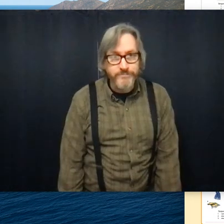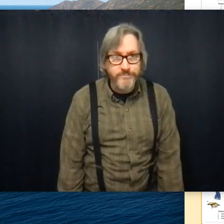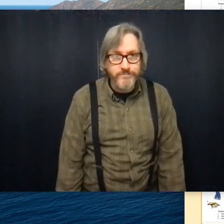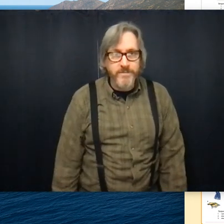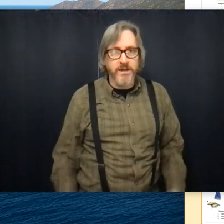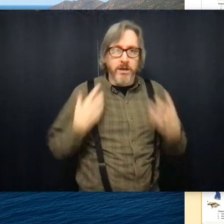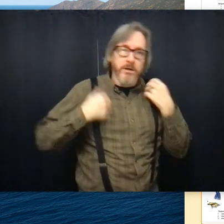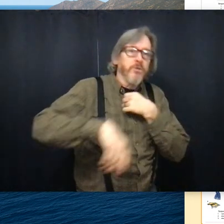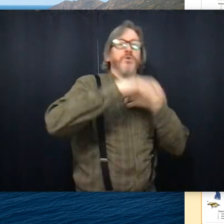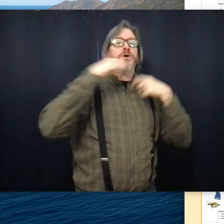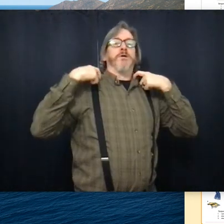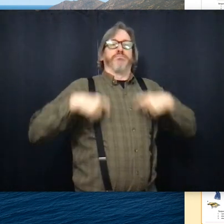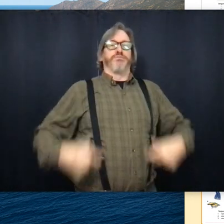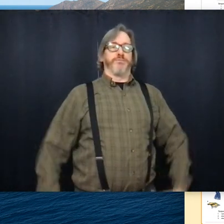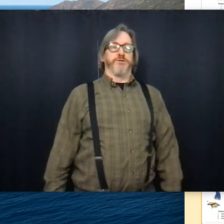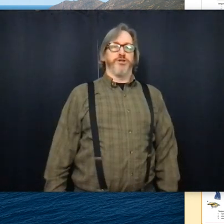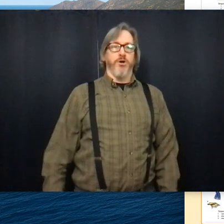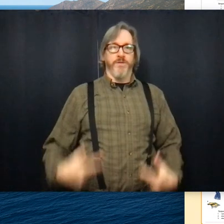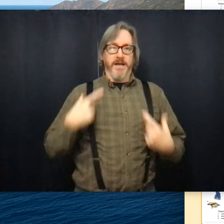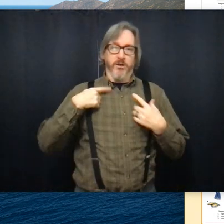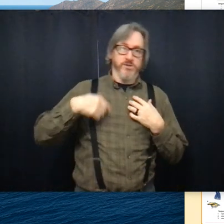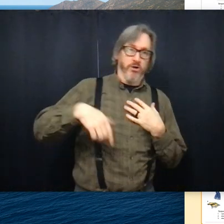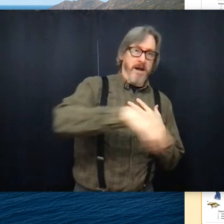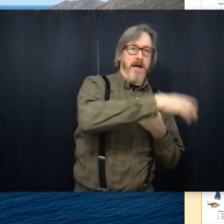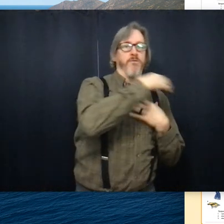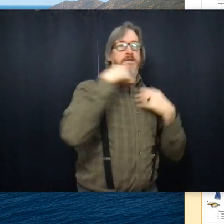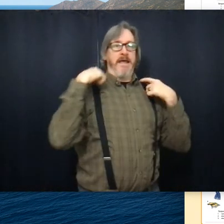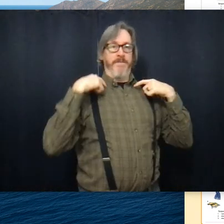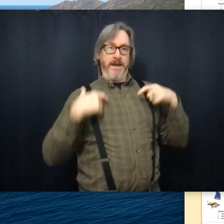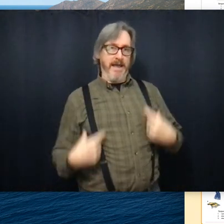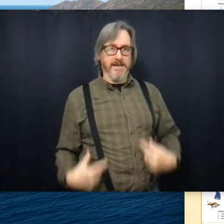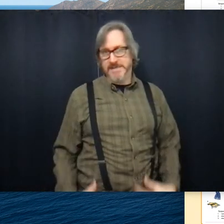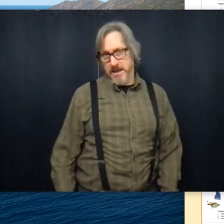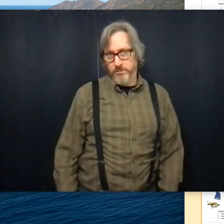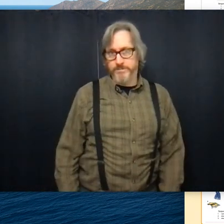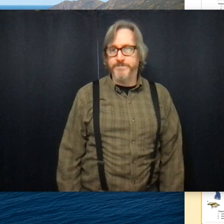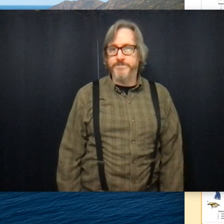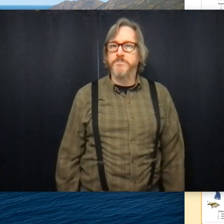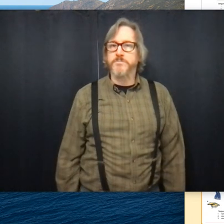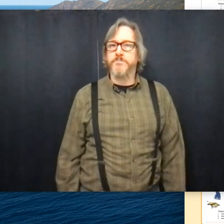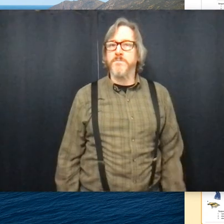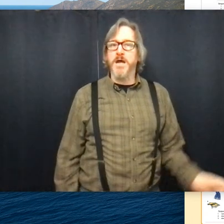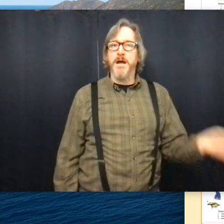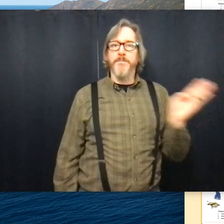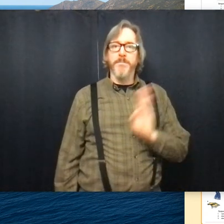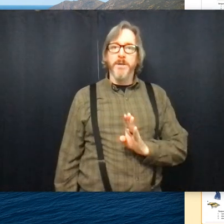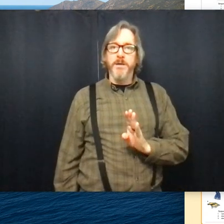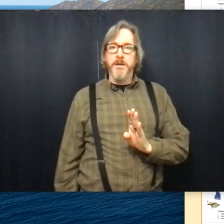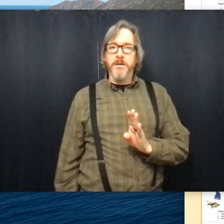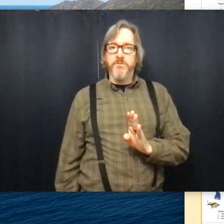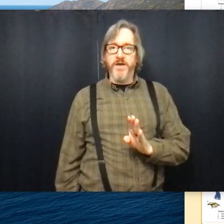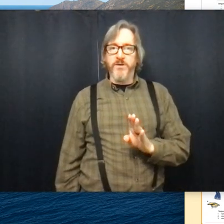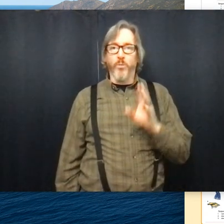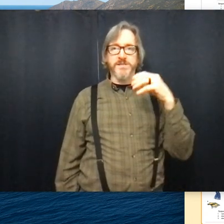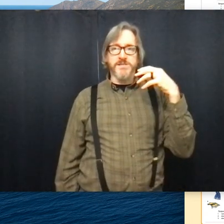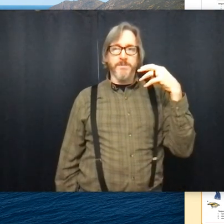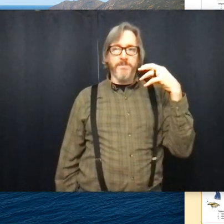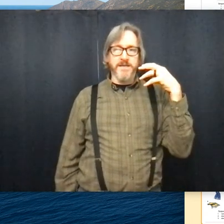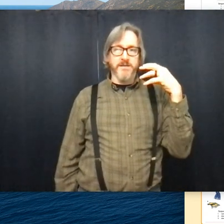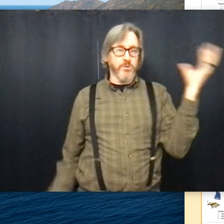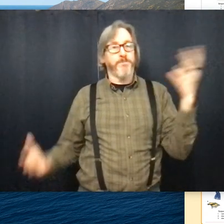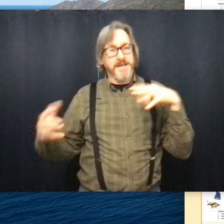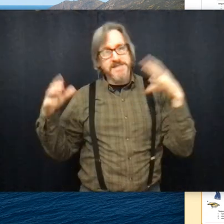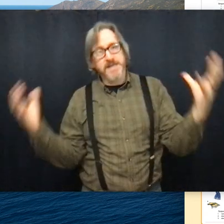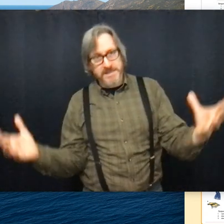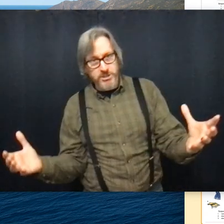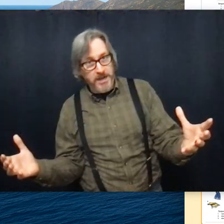show that it goes around and then hangs down? Um, then what's the